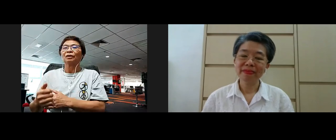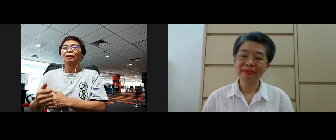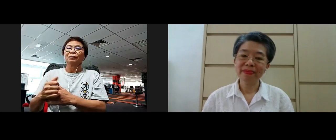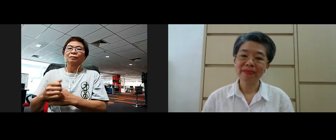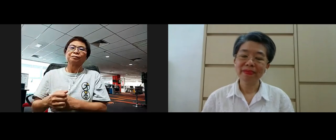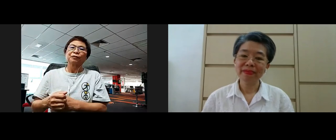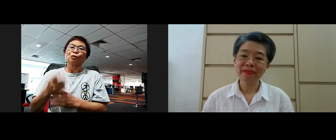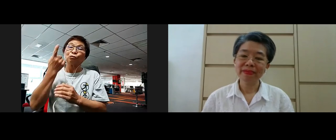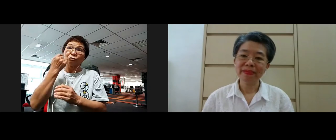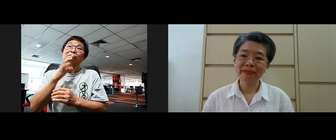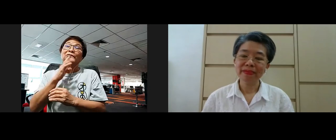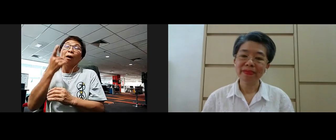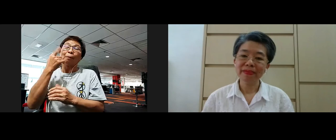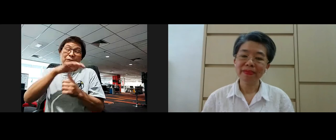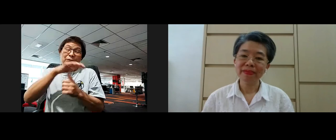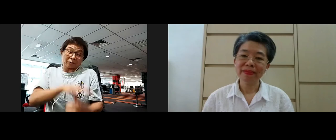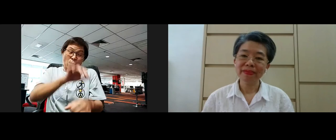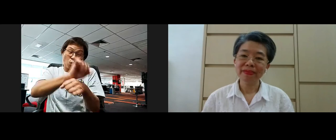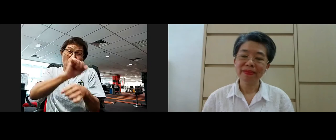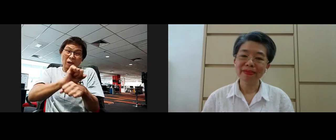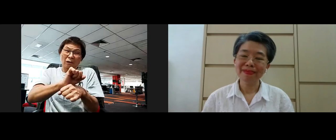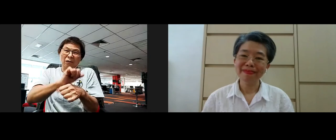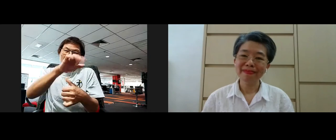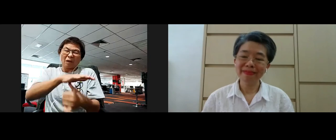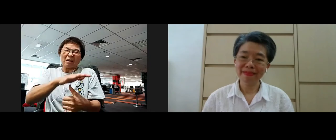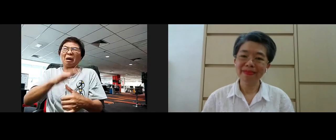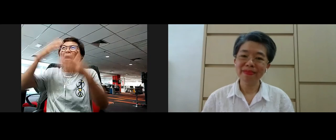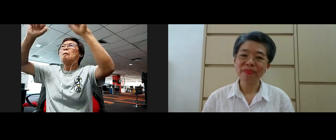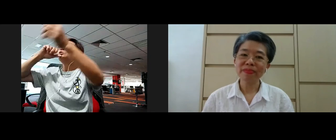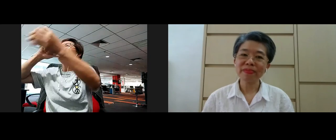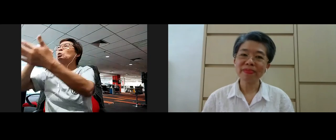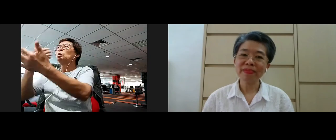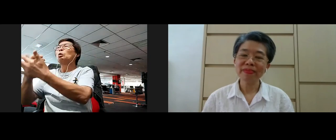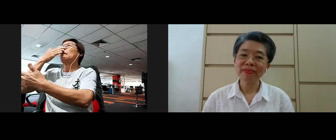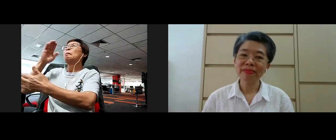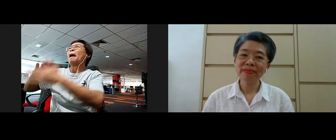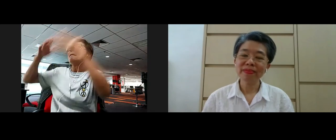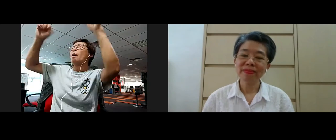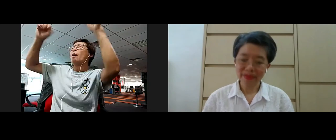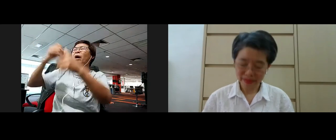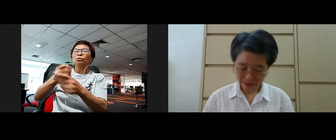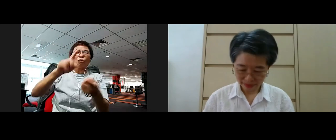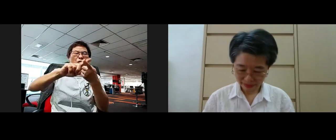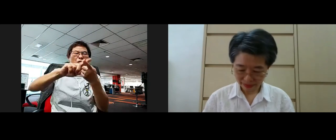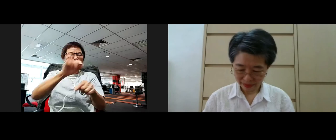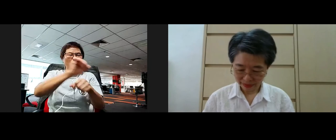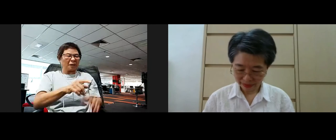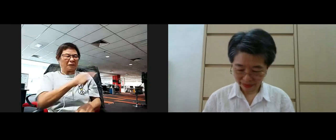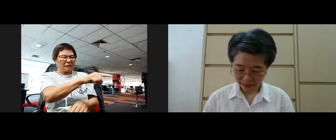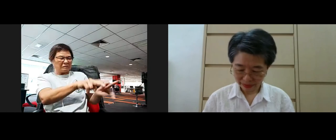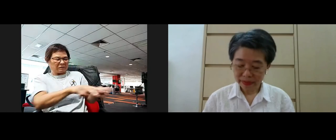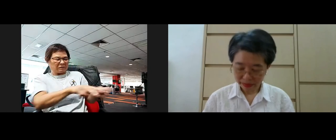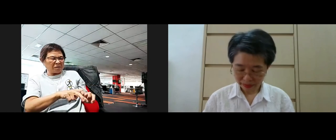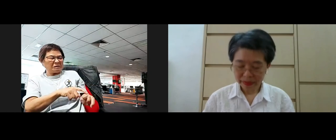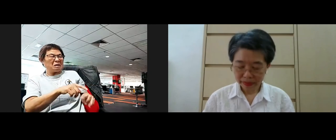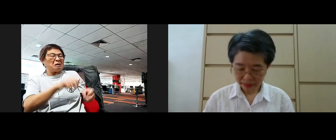how you mentioned about stress working under an unkind boss how do we deal with fellow colleagues or subordinates who are selfish and unkind